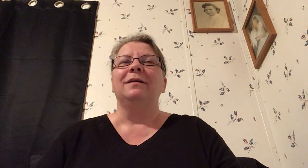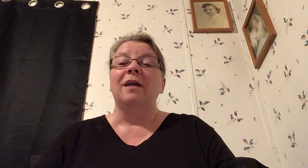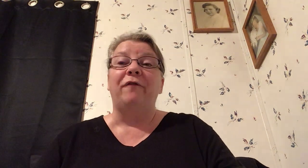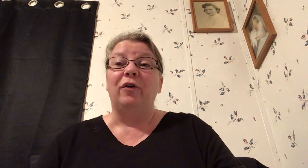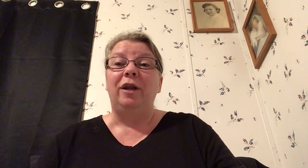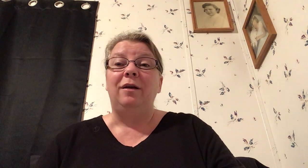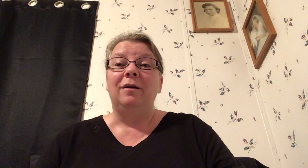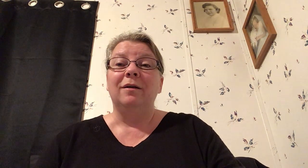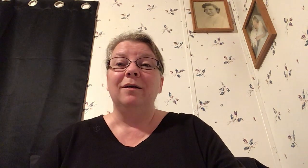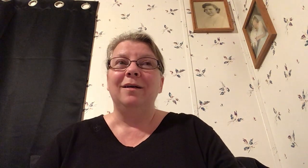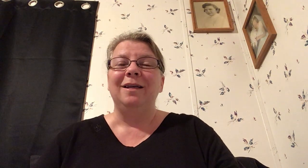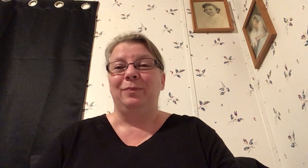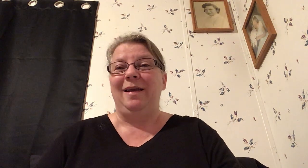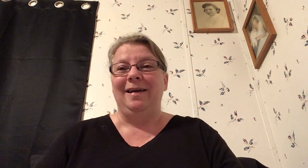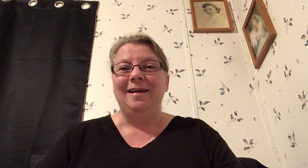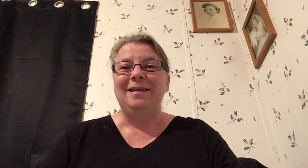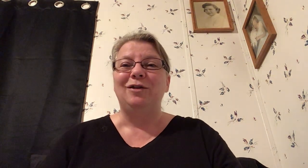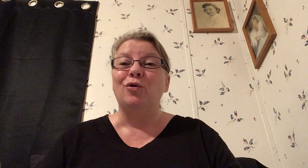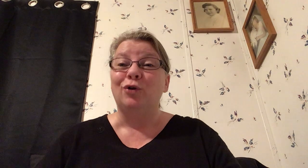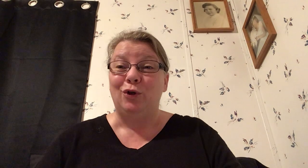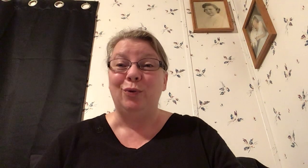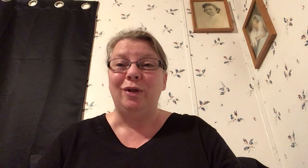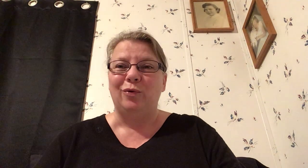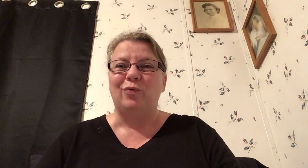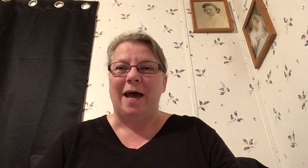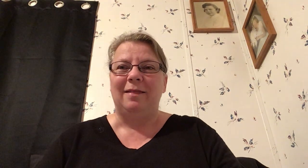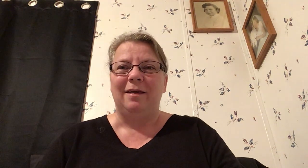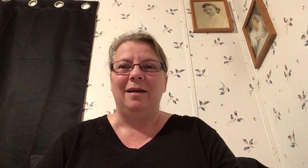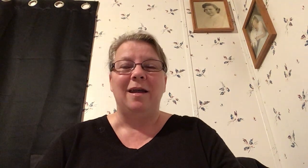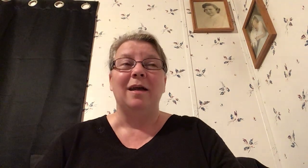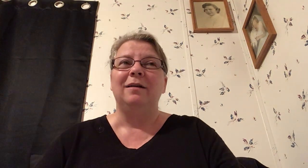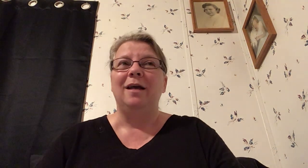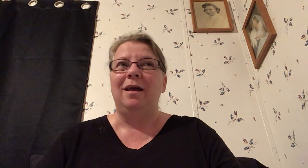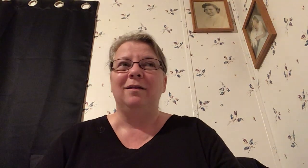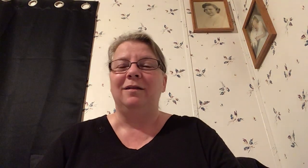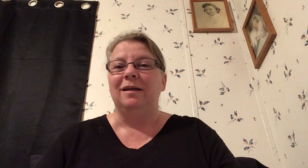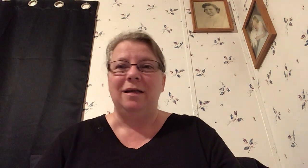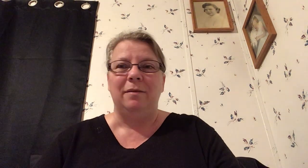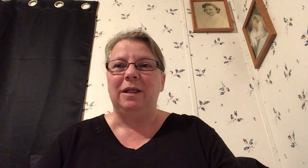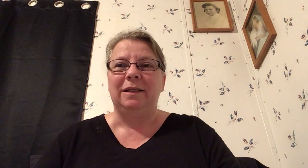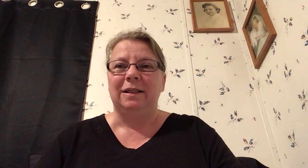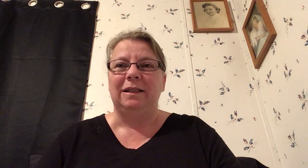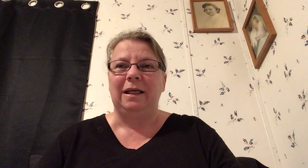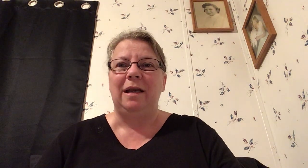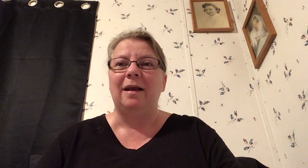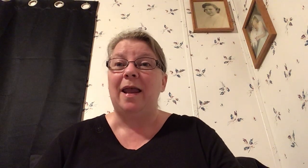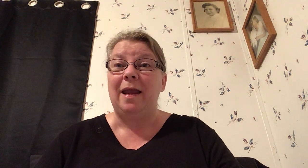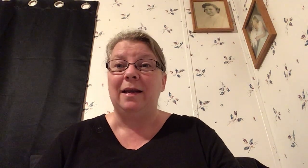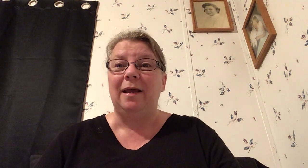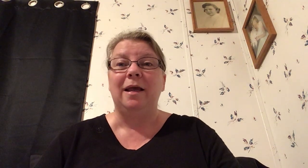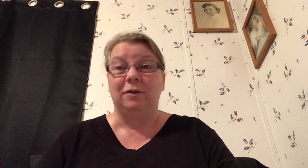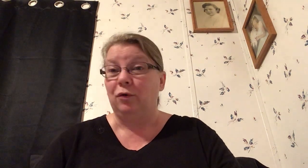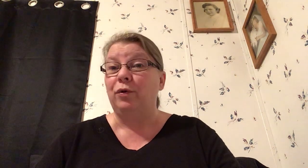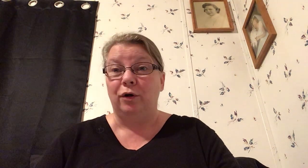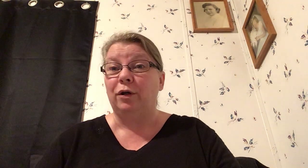suffering is because you're doing the right thing and and the demons and satan hate it and so they're gonna